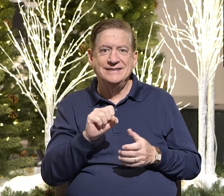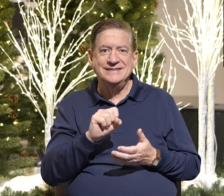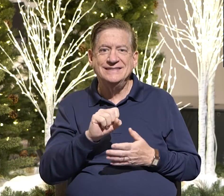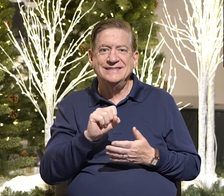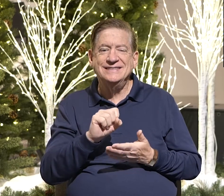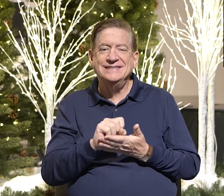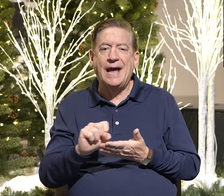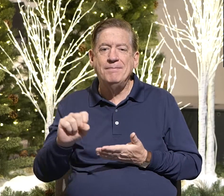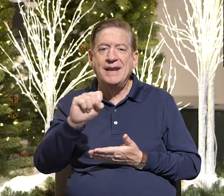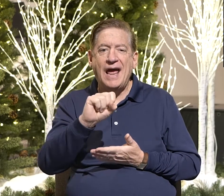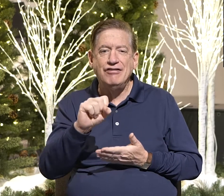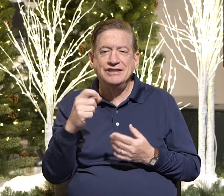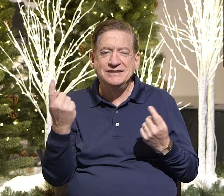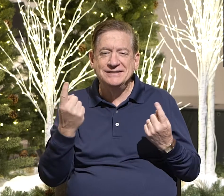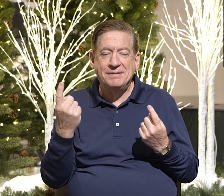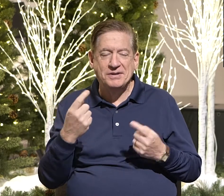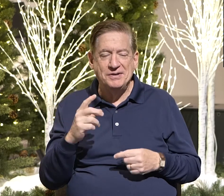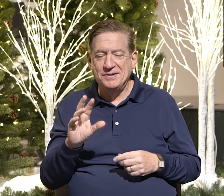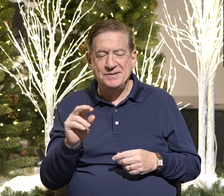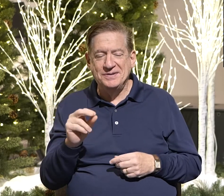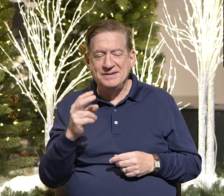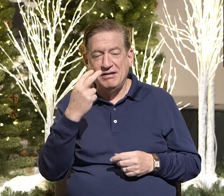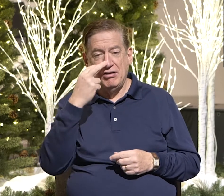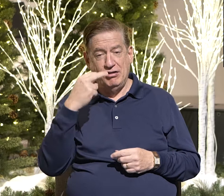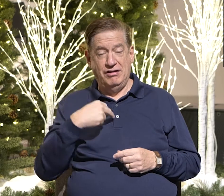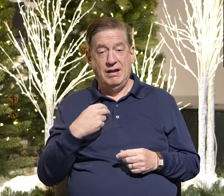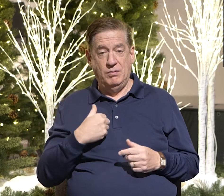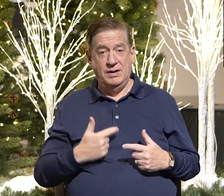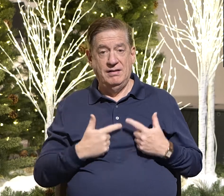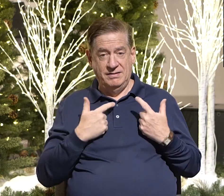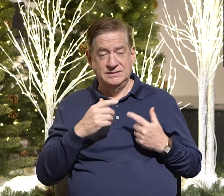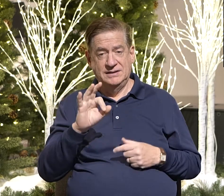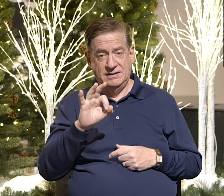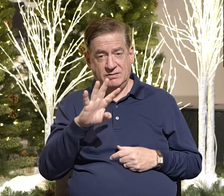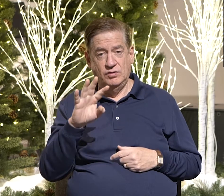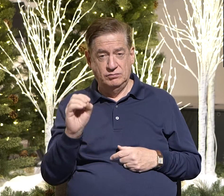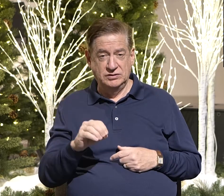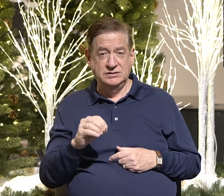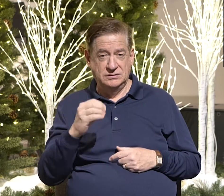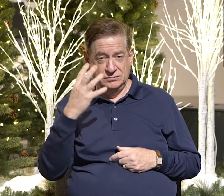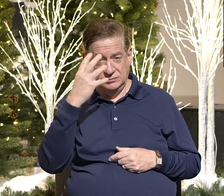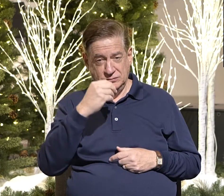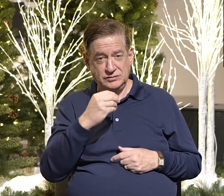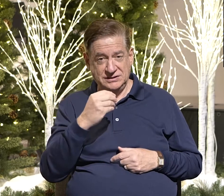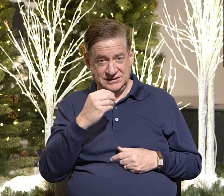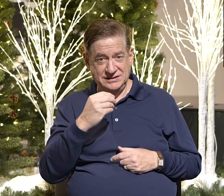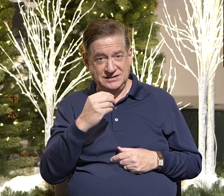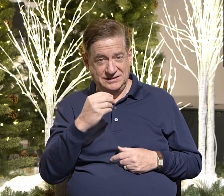answers. But ultimately, if you look at our lives, 94% seems pretty generous.